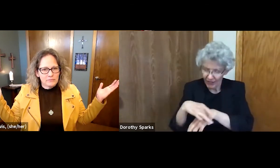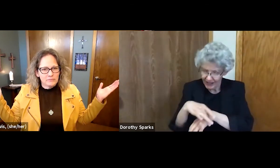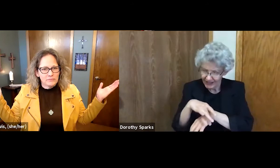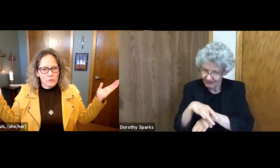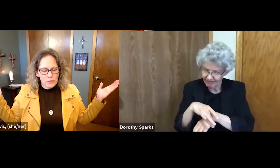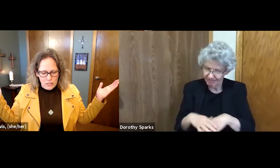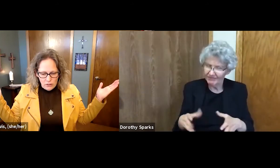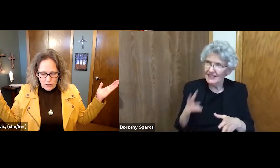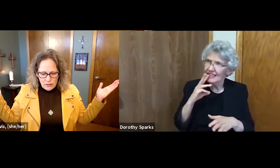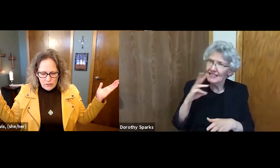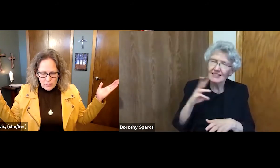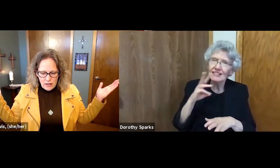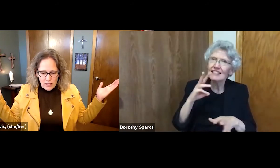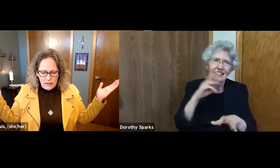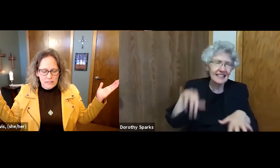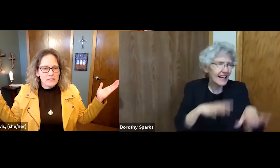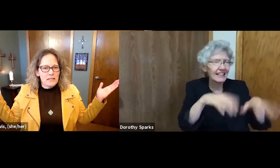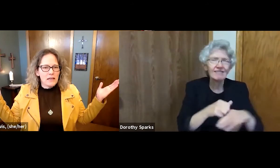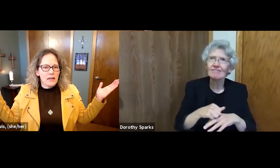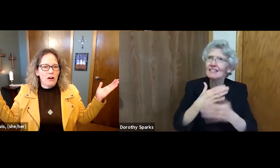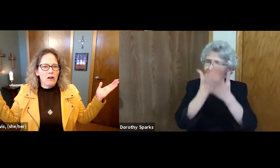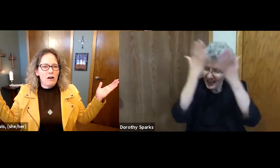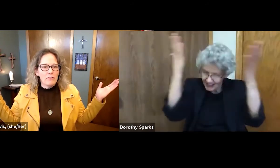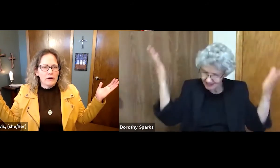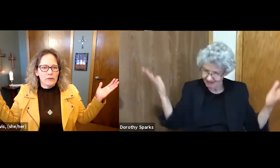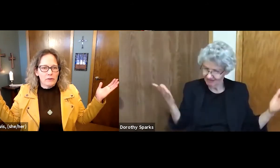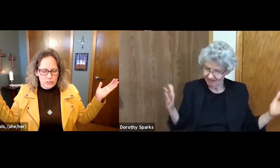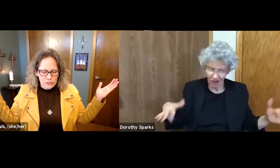with the earth and the earth sea and all their creatures,